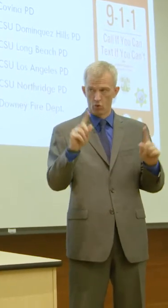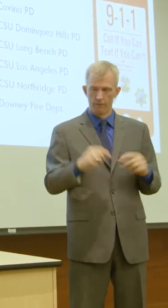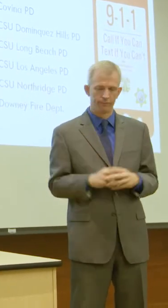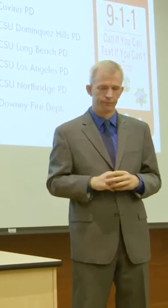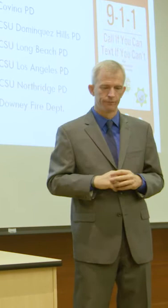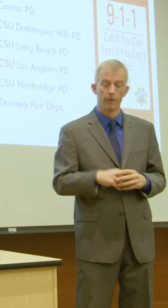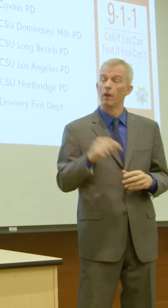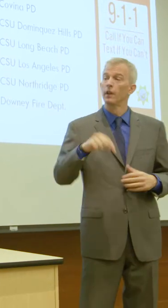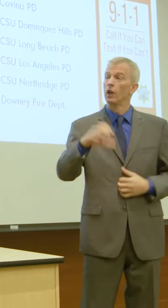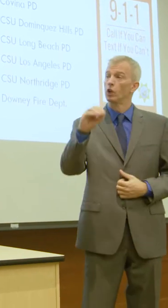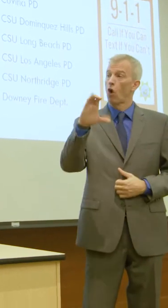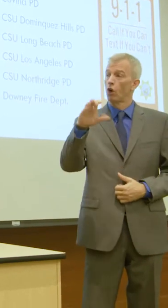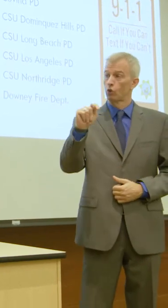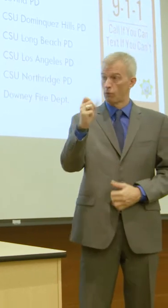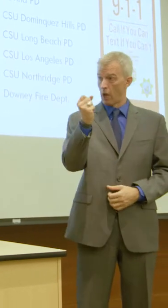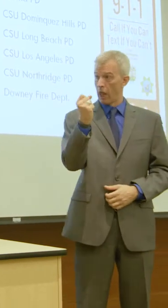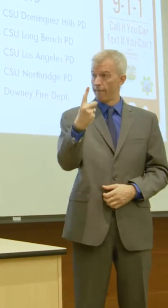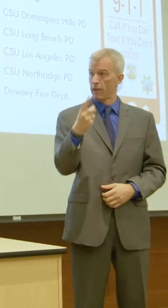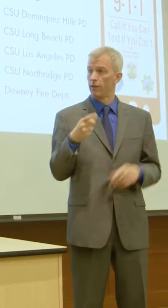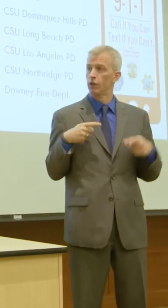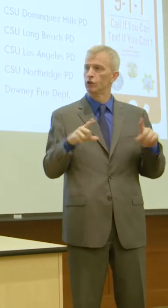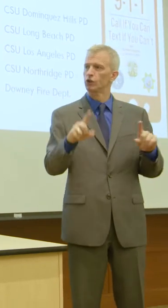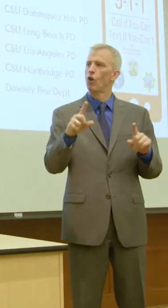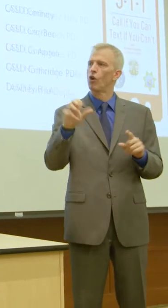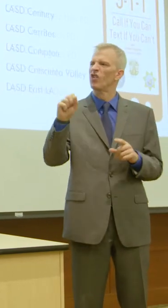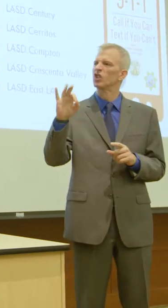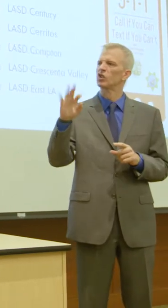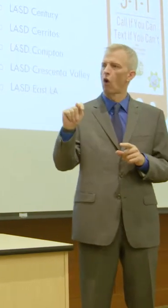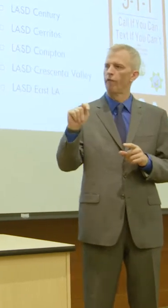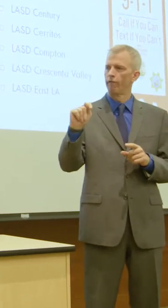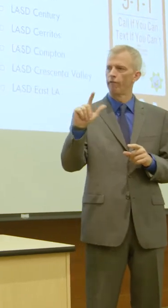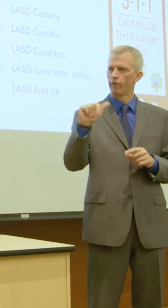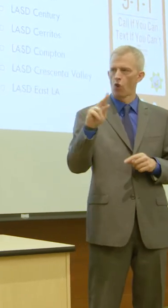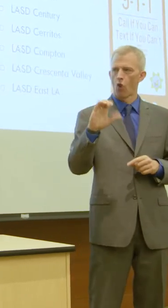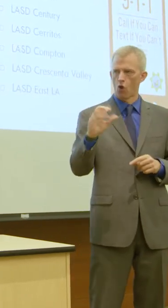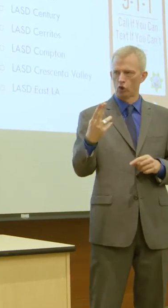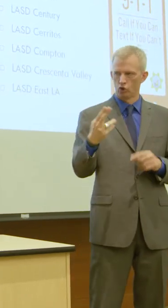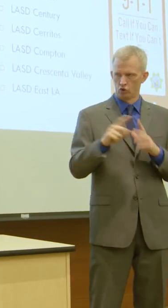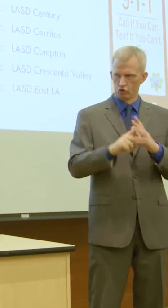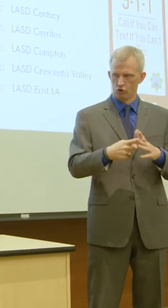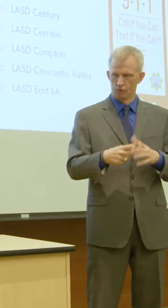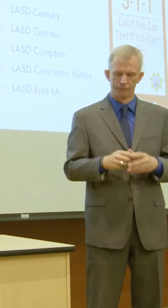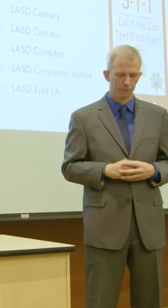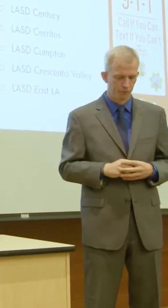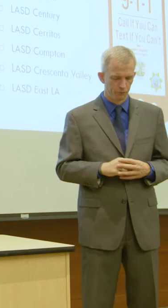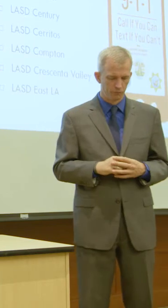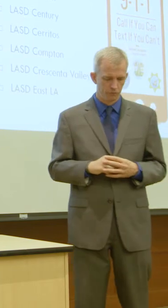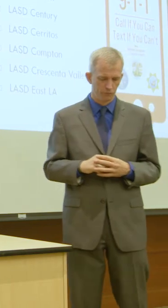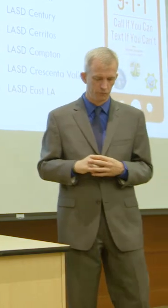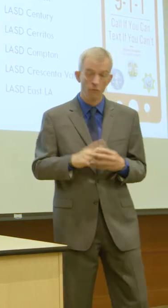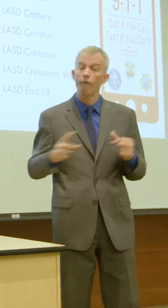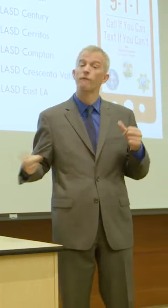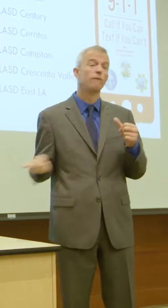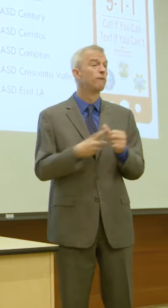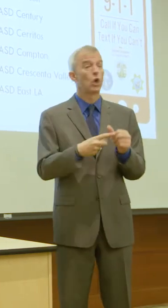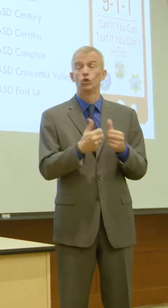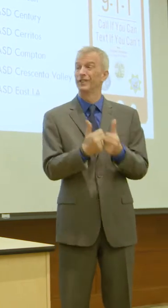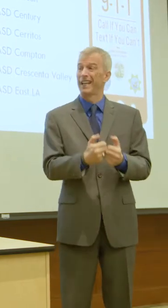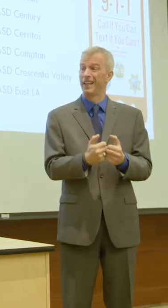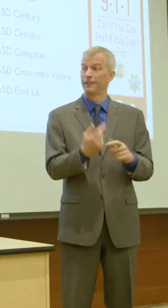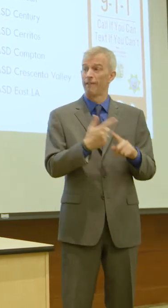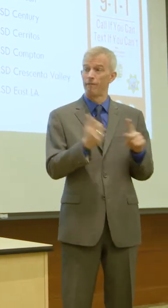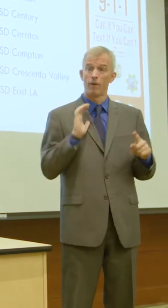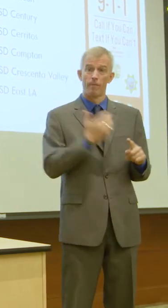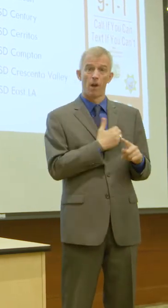So this is October 11th. This is during the soft launch of text to 911. And the first text that comes in from our